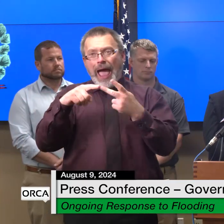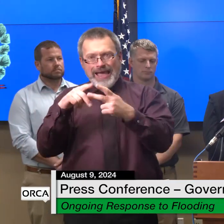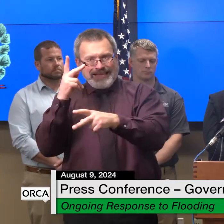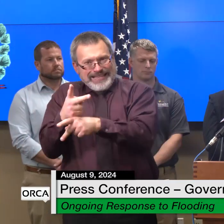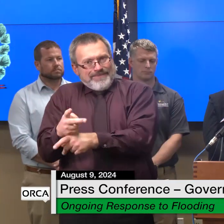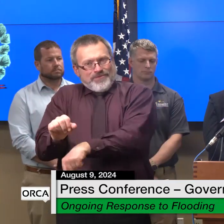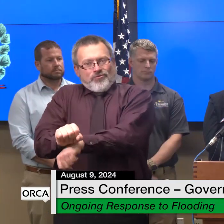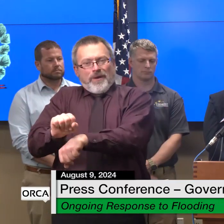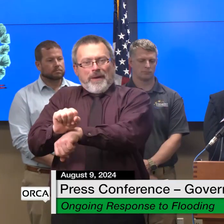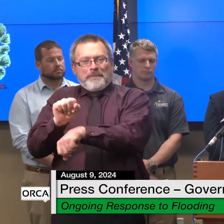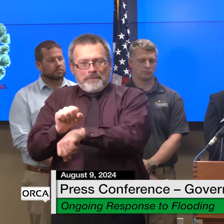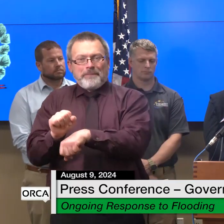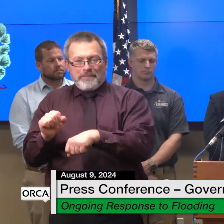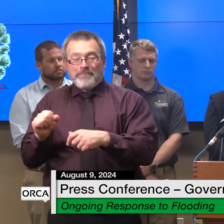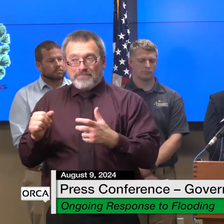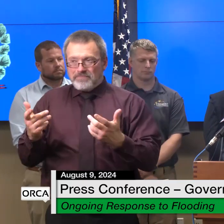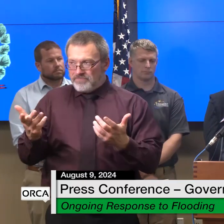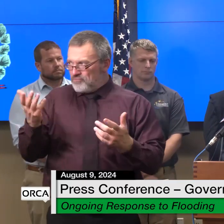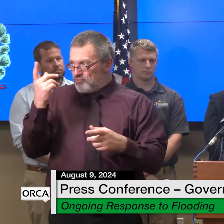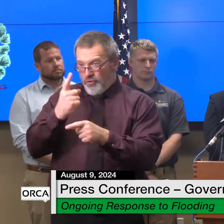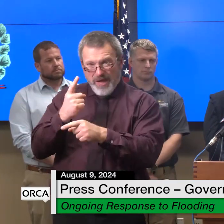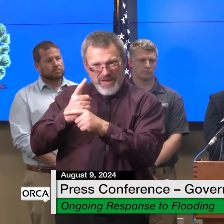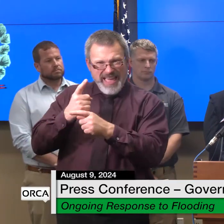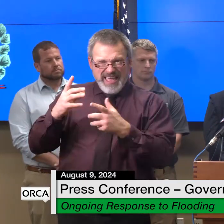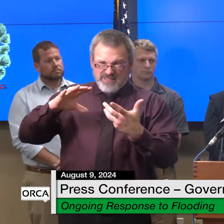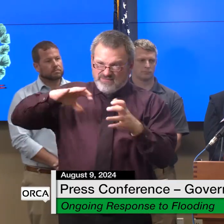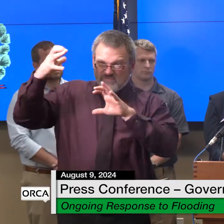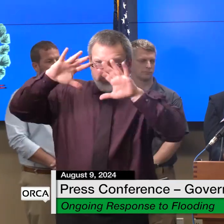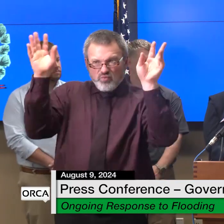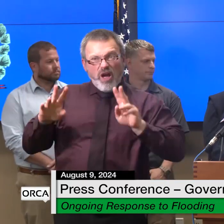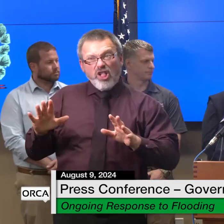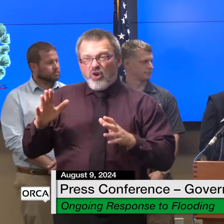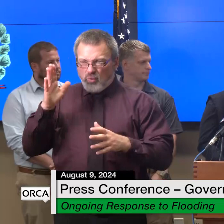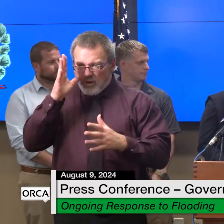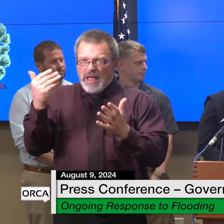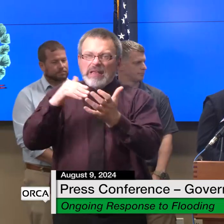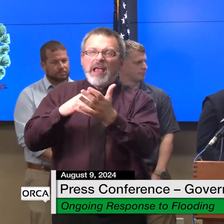-related disasters and with that i'll turn it back over to the governor